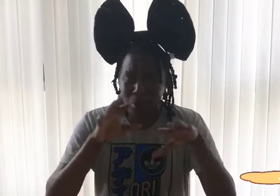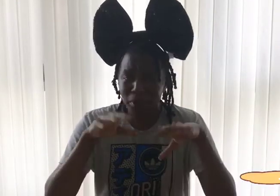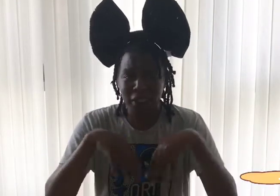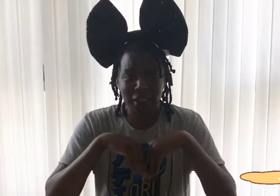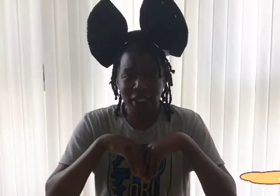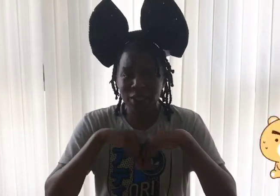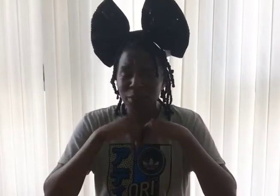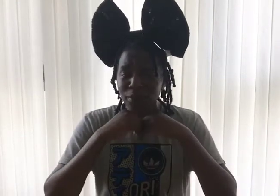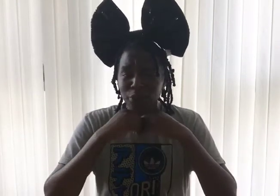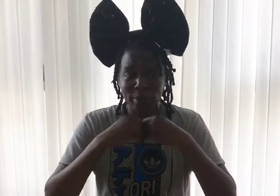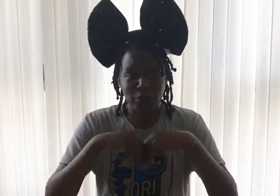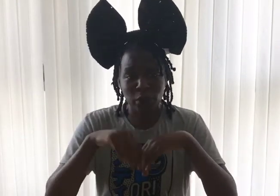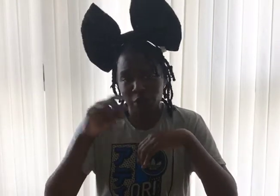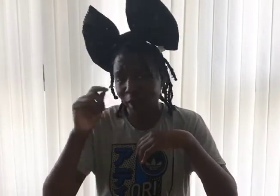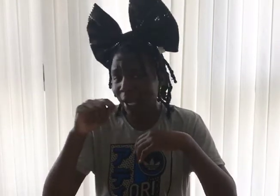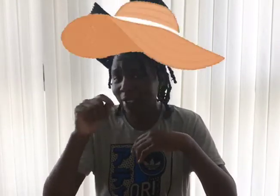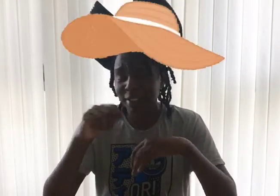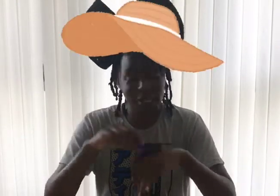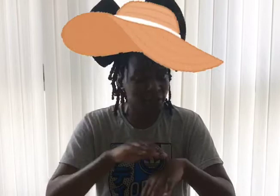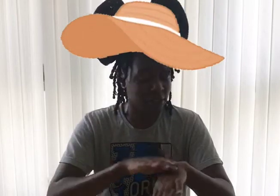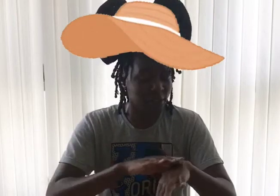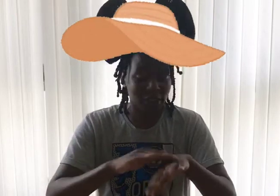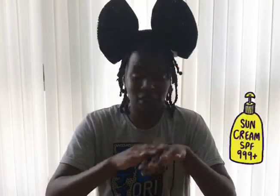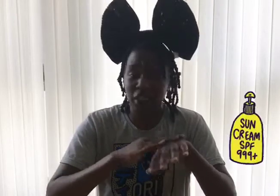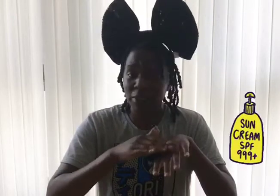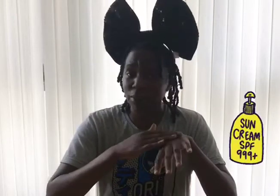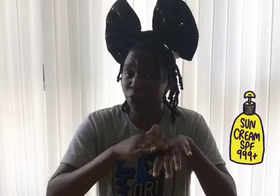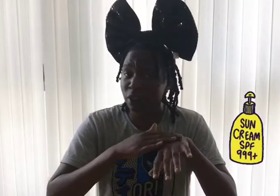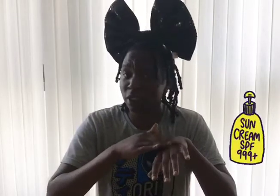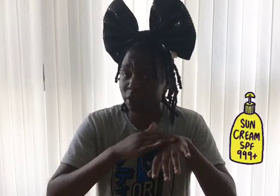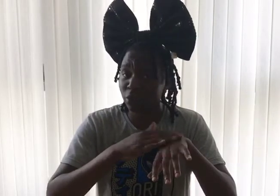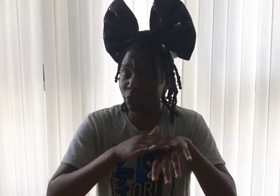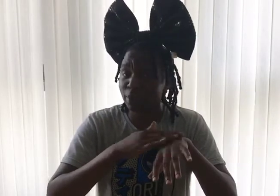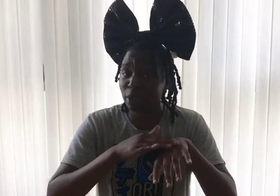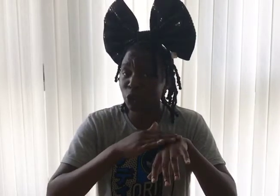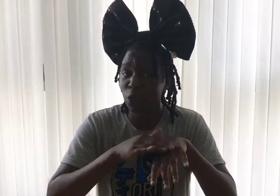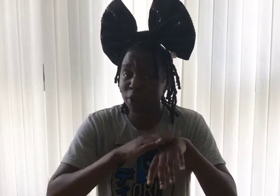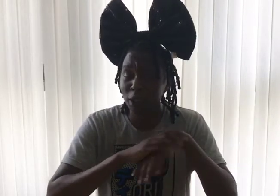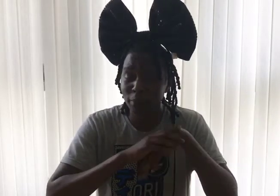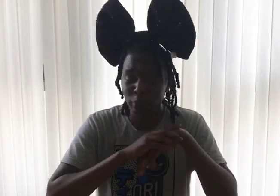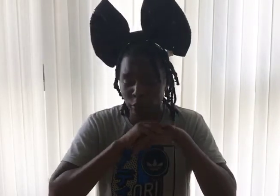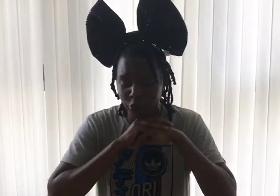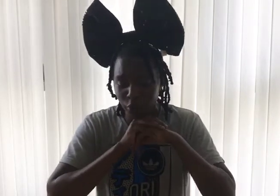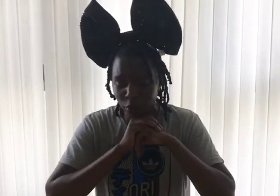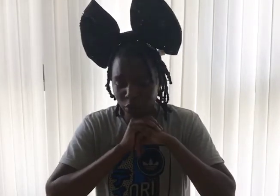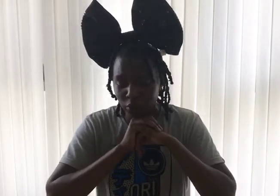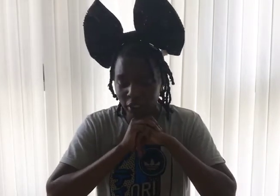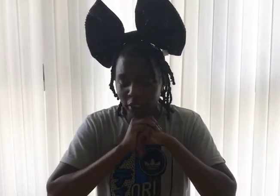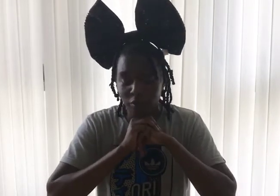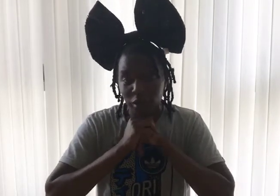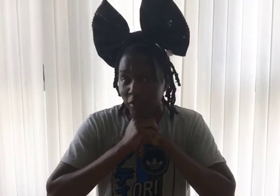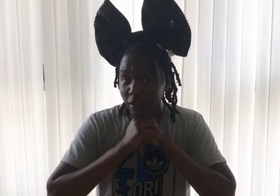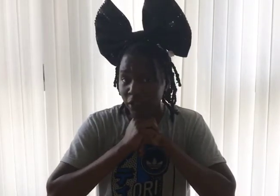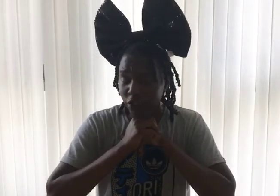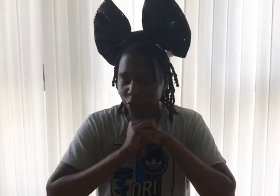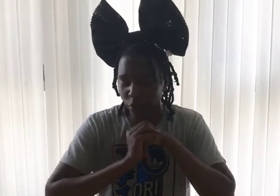Please guys remember to wear your hat and keep your sun cream topped up. We do want to take care of our lovely skin don't we?